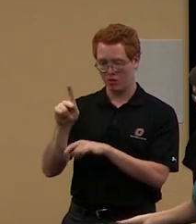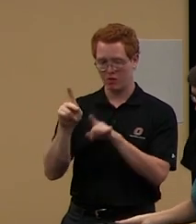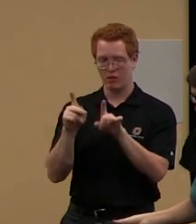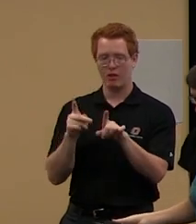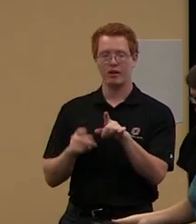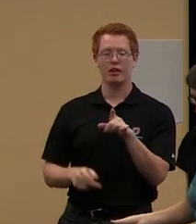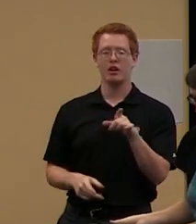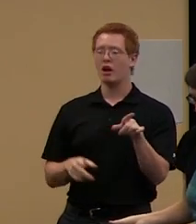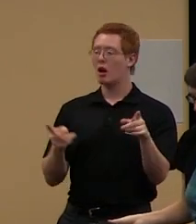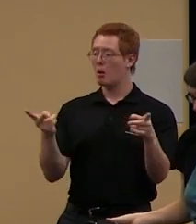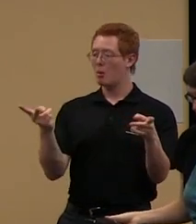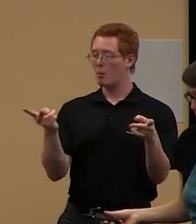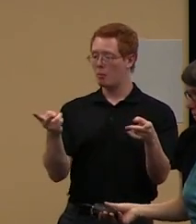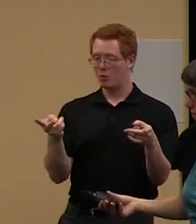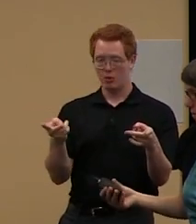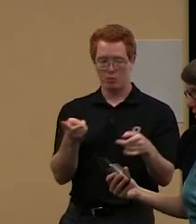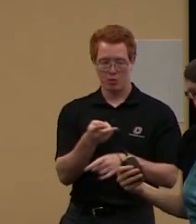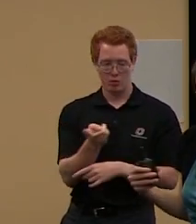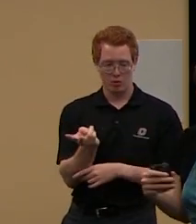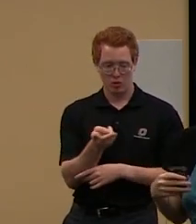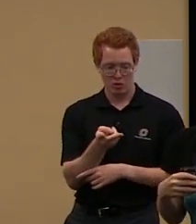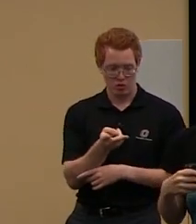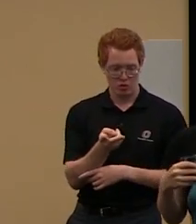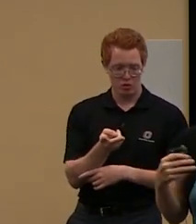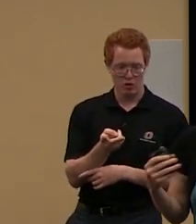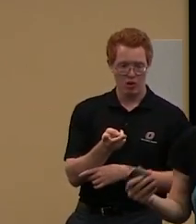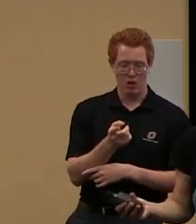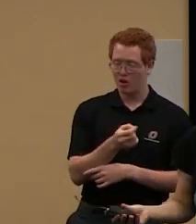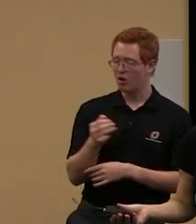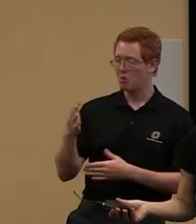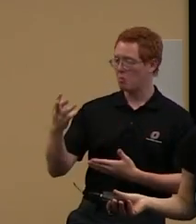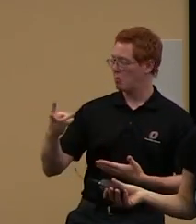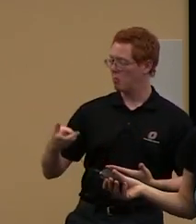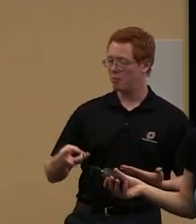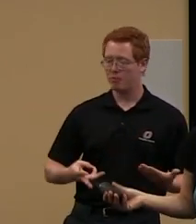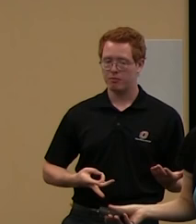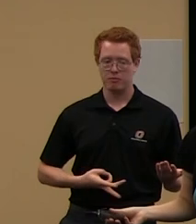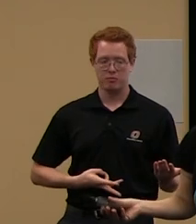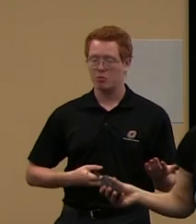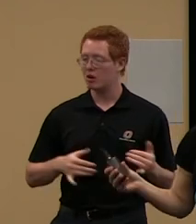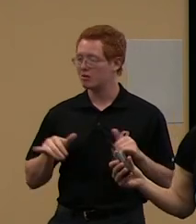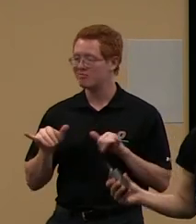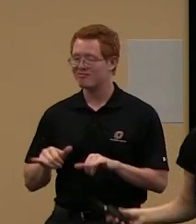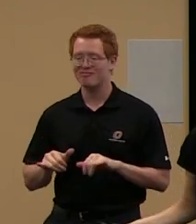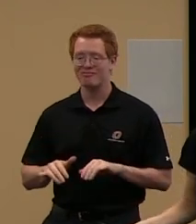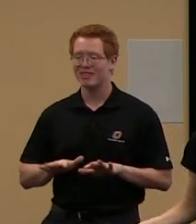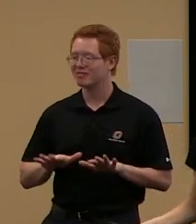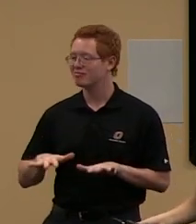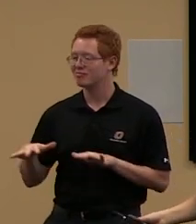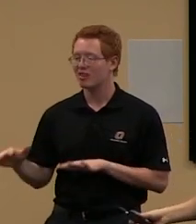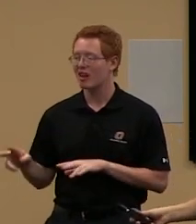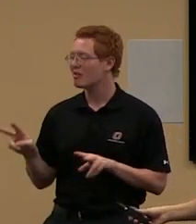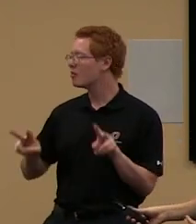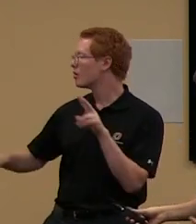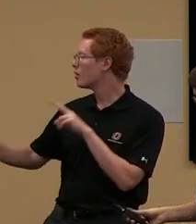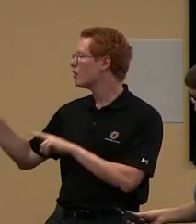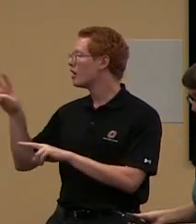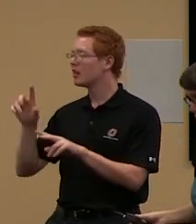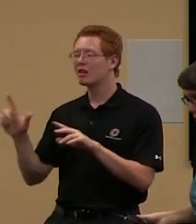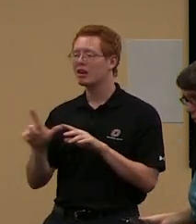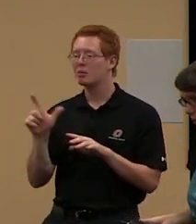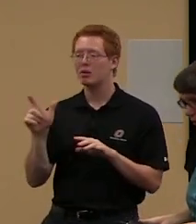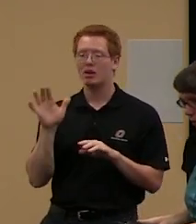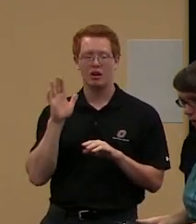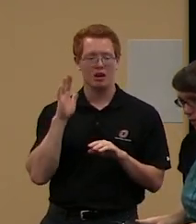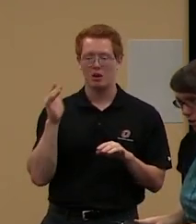If both of you, I mean, you're welcome to kind of hang out and take a look around. I'll be here